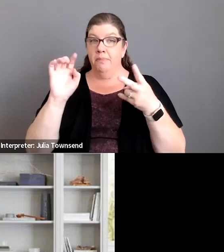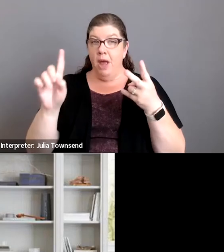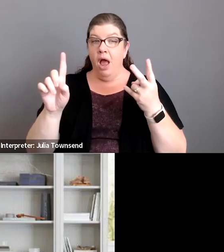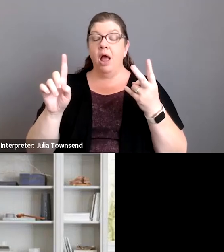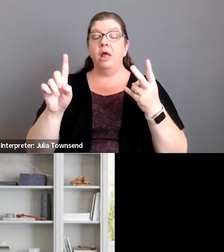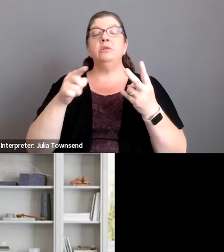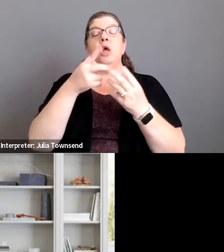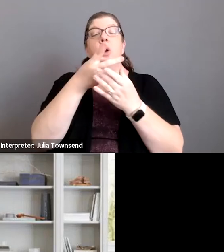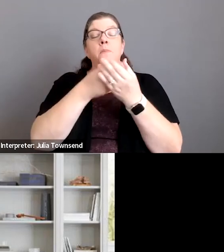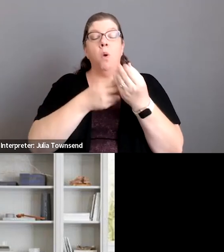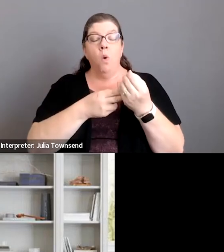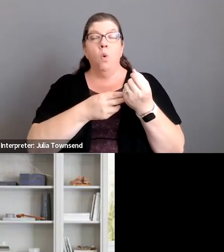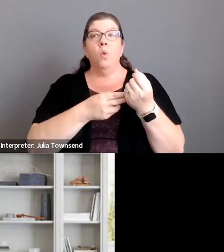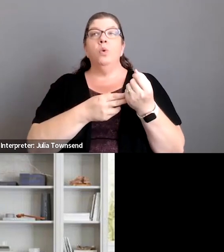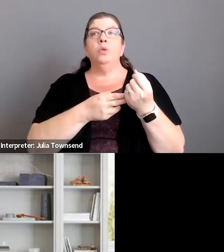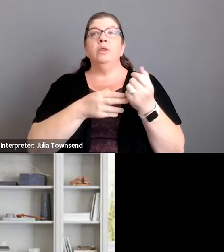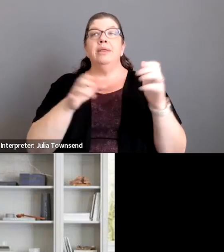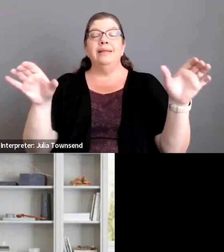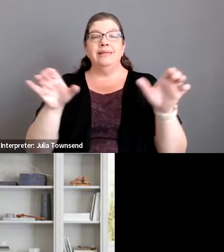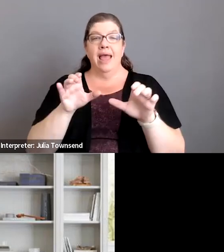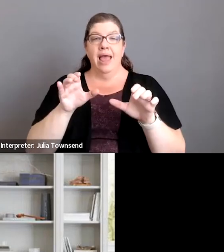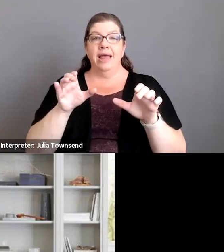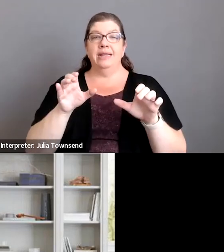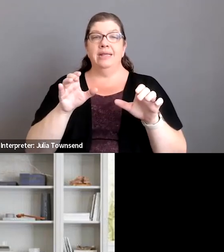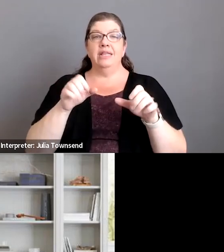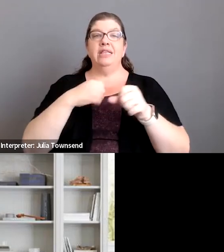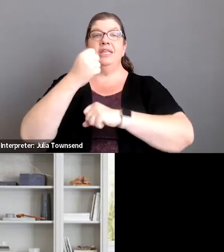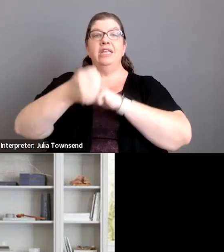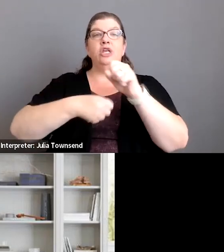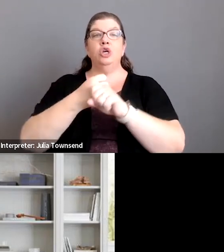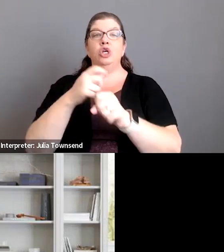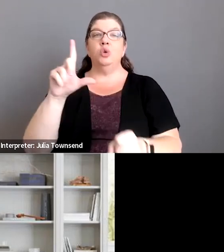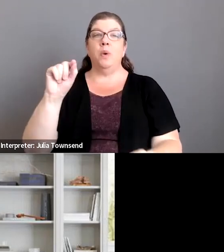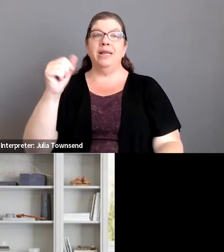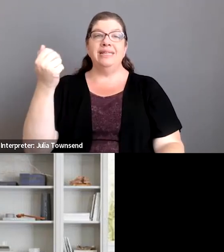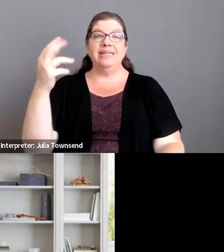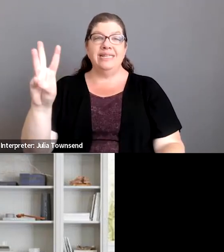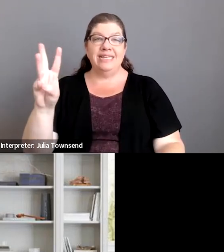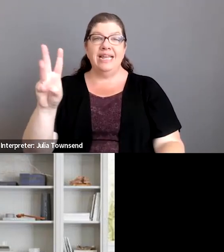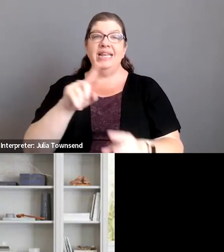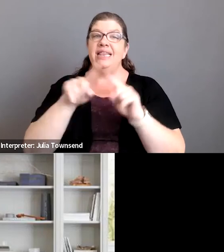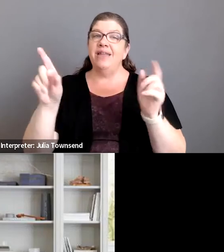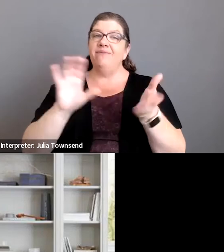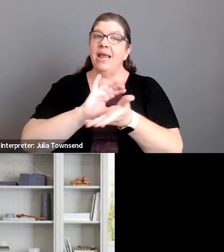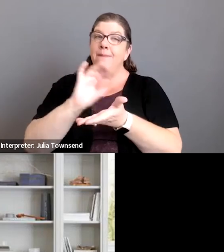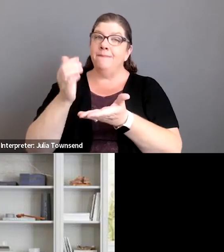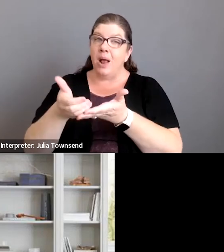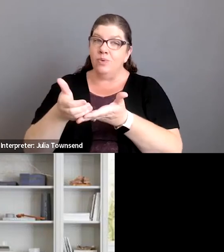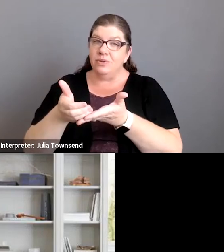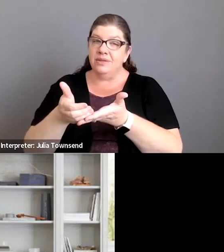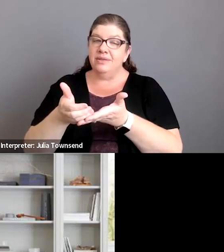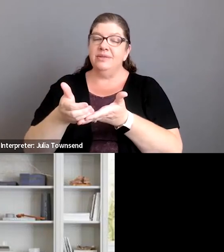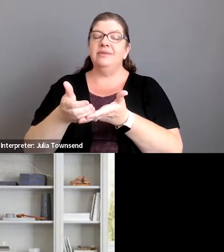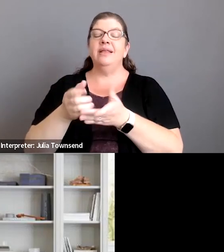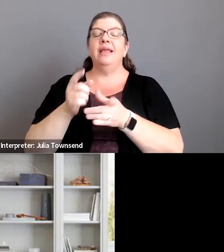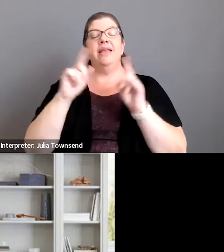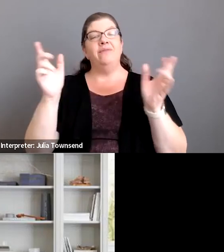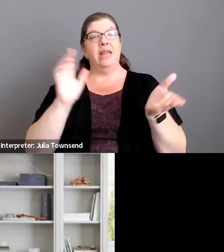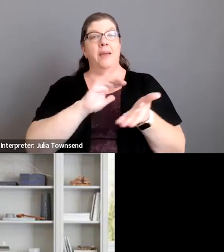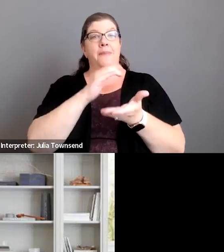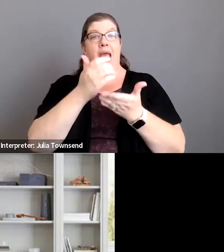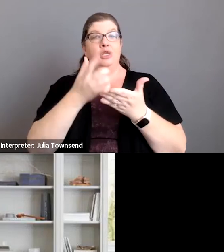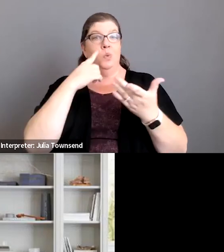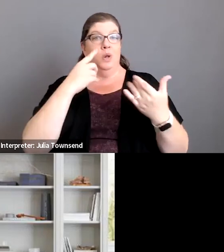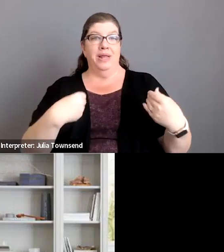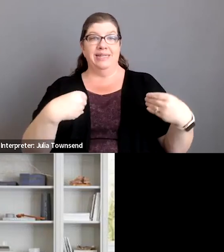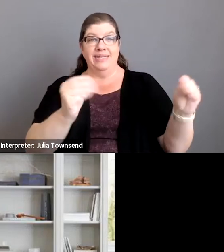are were both done in uh 2016 they have different amounts they have you know different amounts when